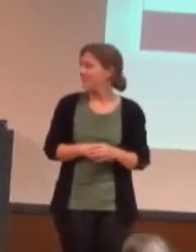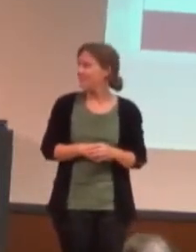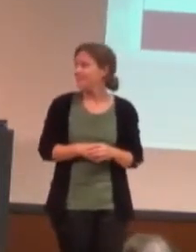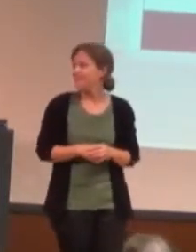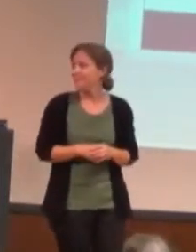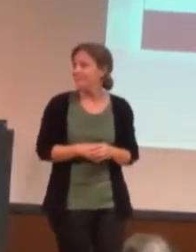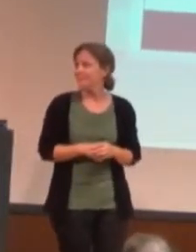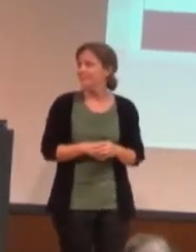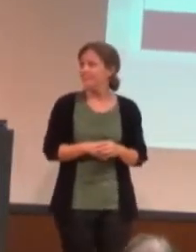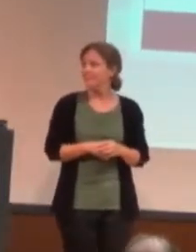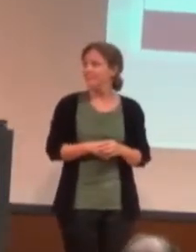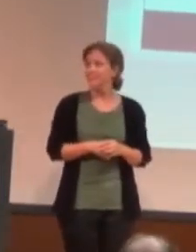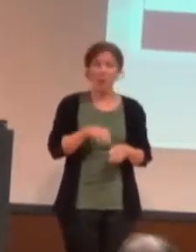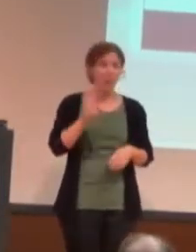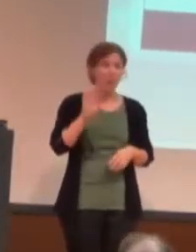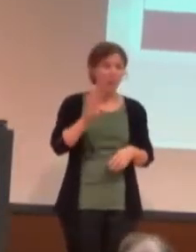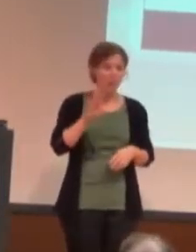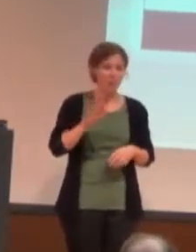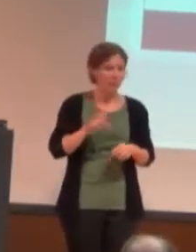Okay.